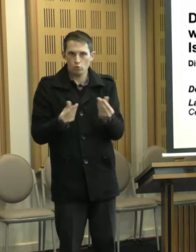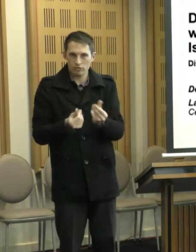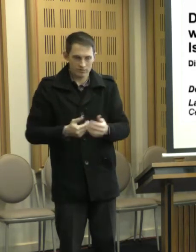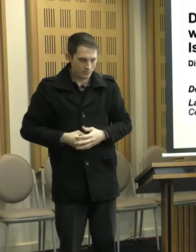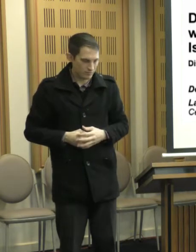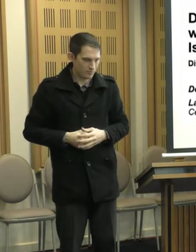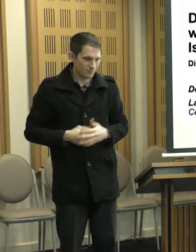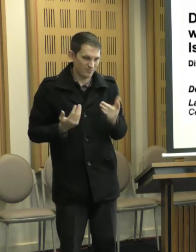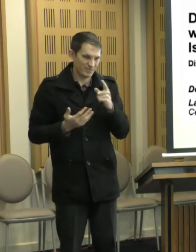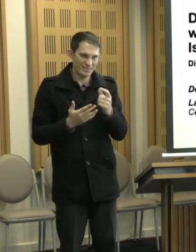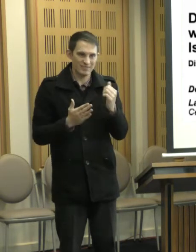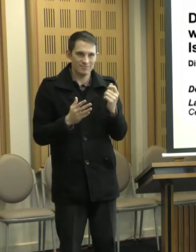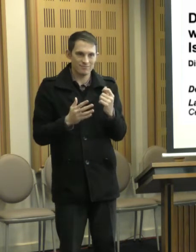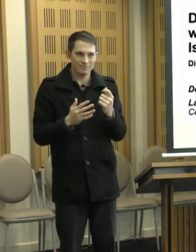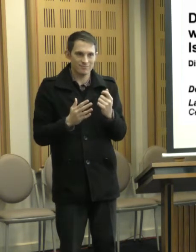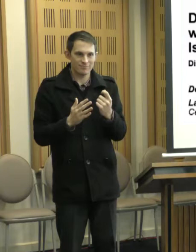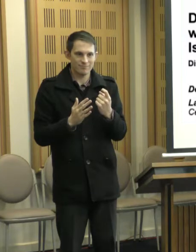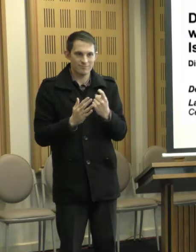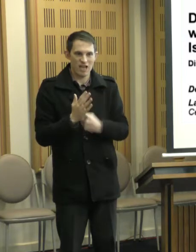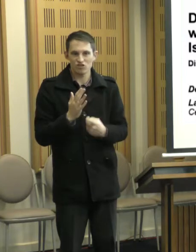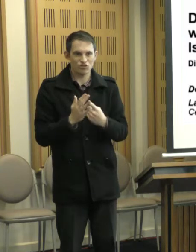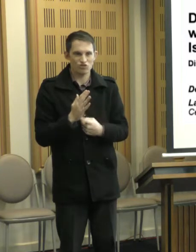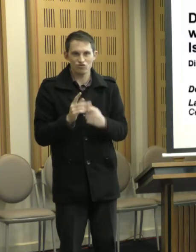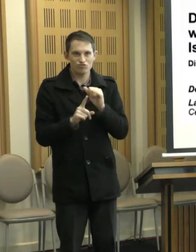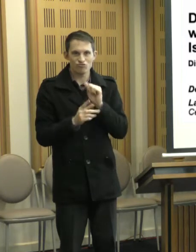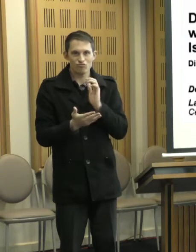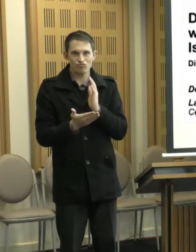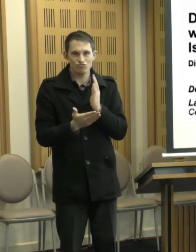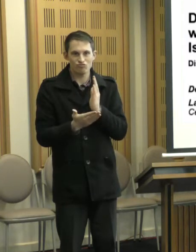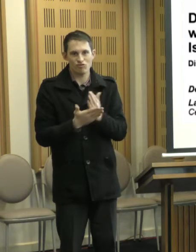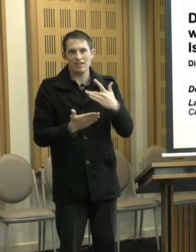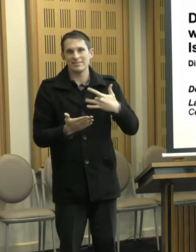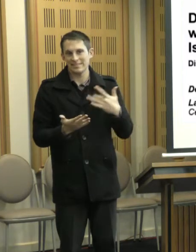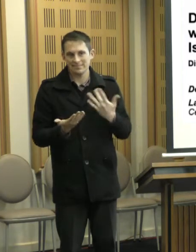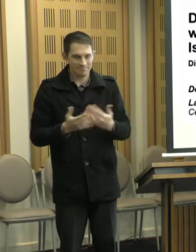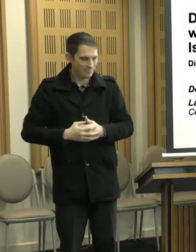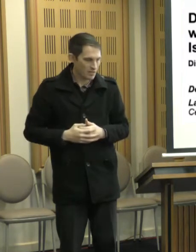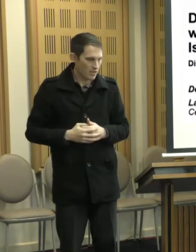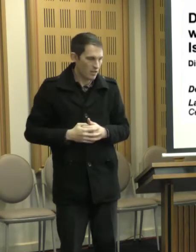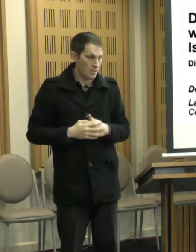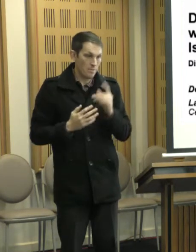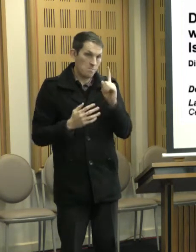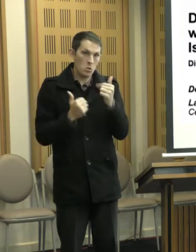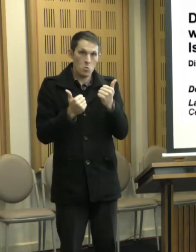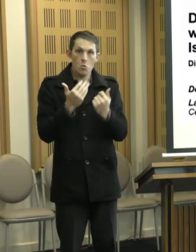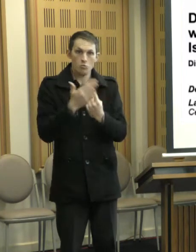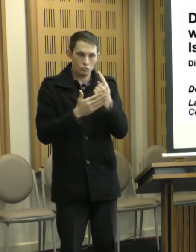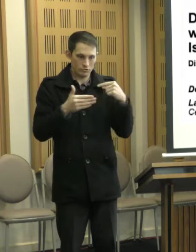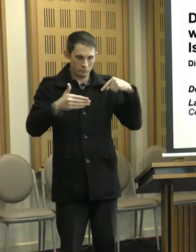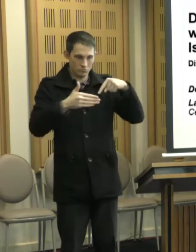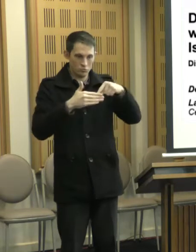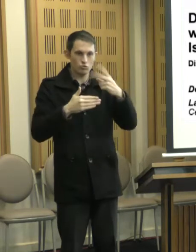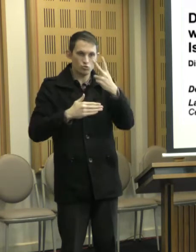that's the harsh reality of it all. But, uh, the, the opportunity to spend, you know, two solid years really, um,